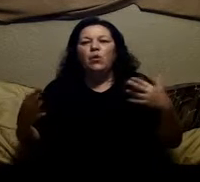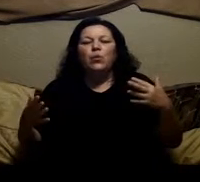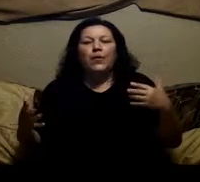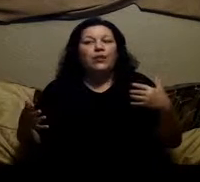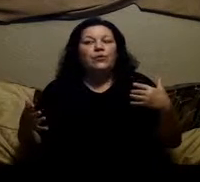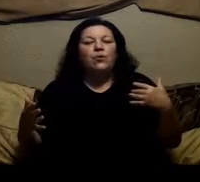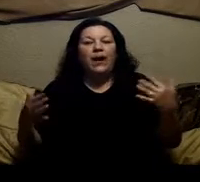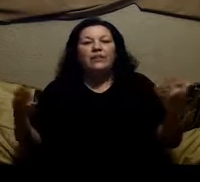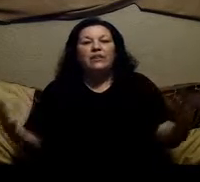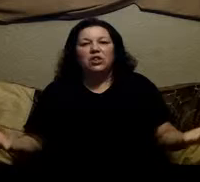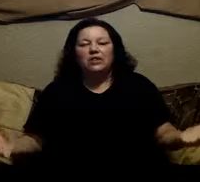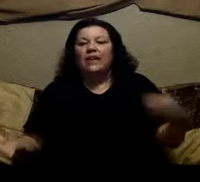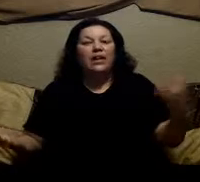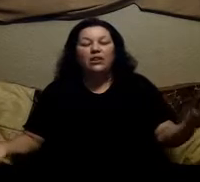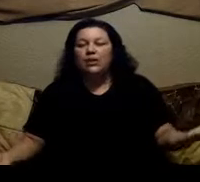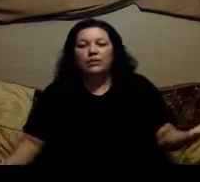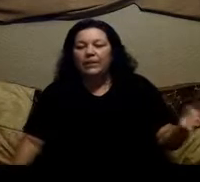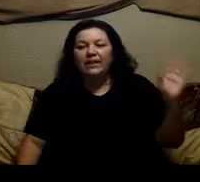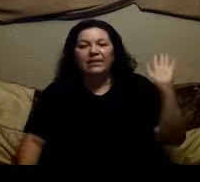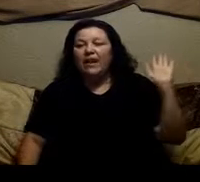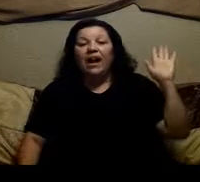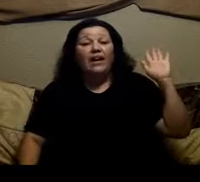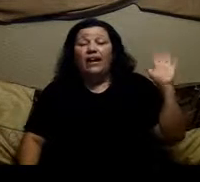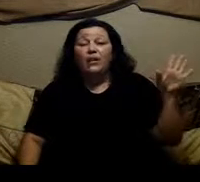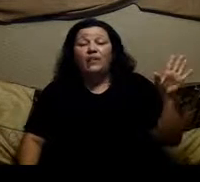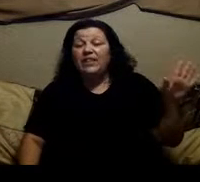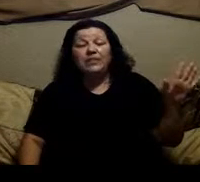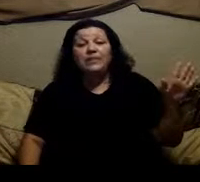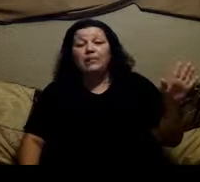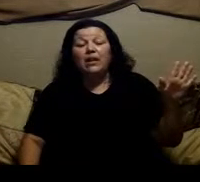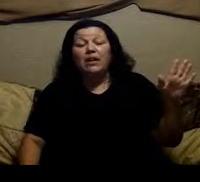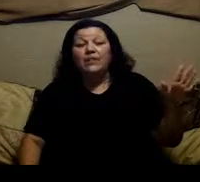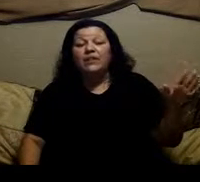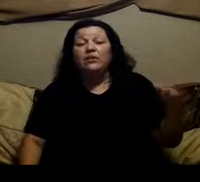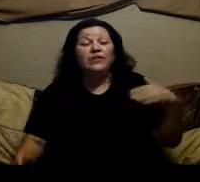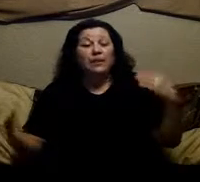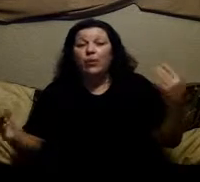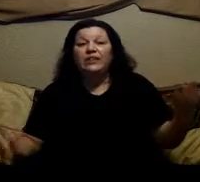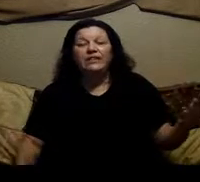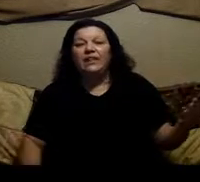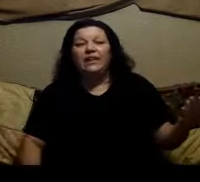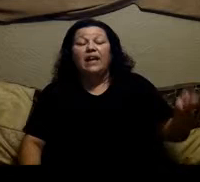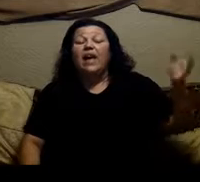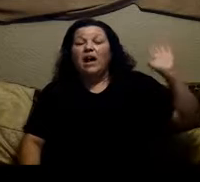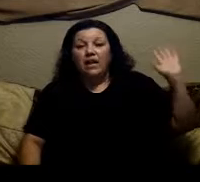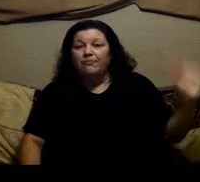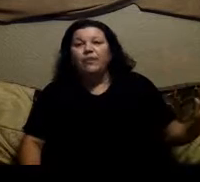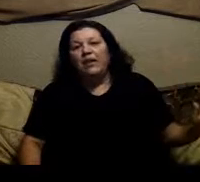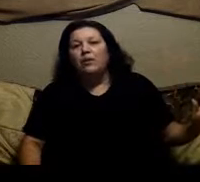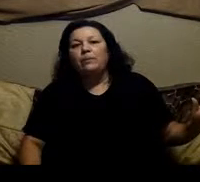work with that also have addictions and i know because i i know i've said this in my other videos and i'm going to say it again i come from a heroin